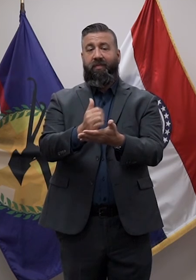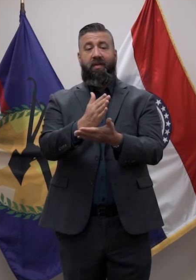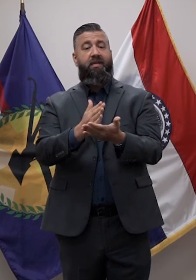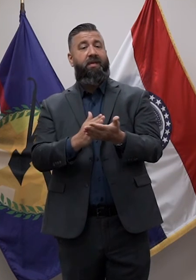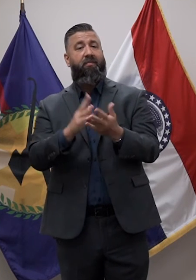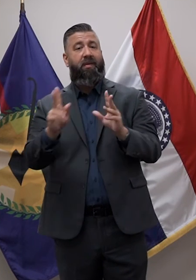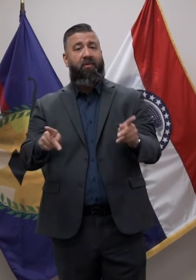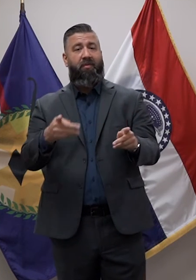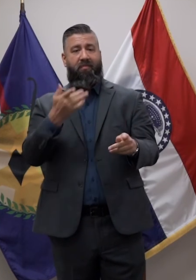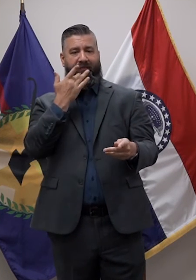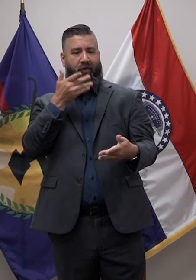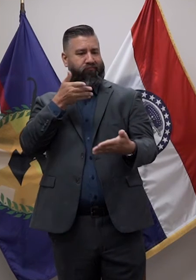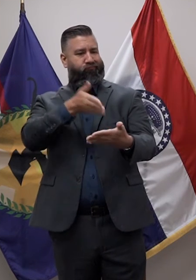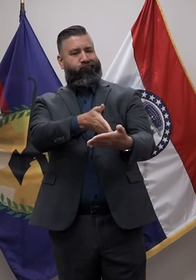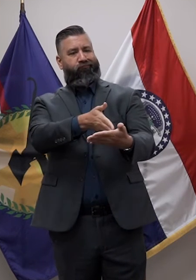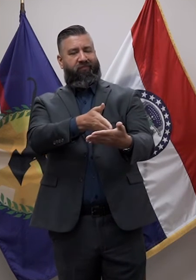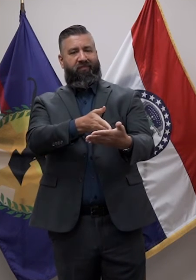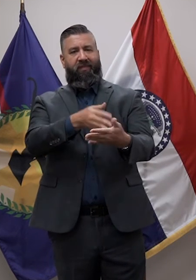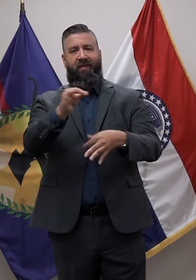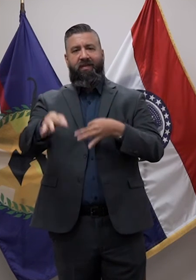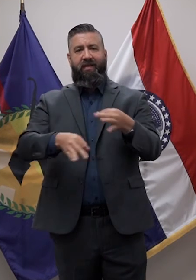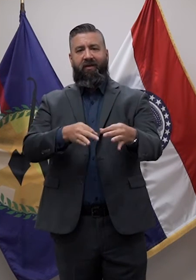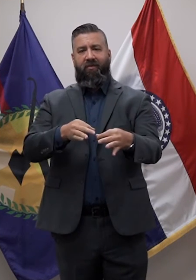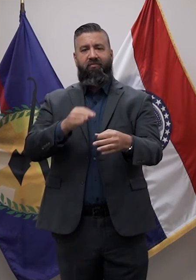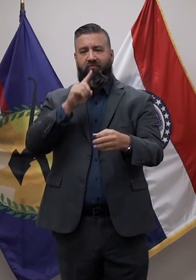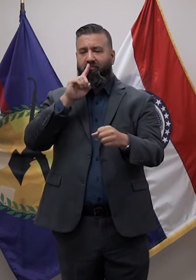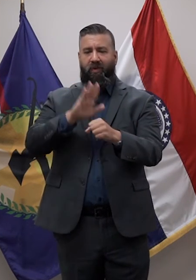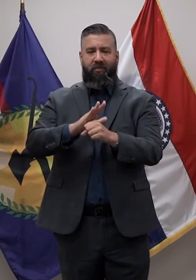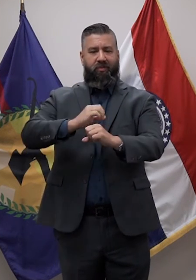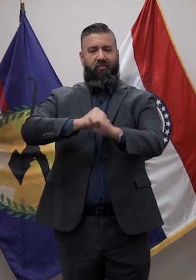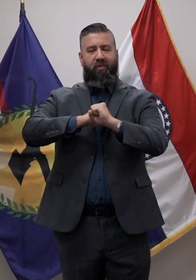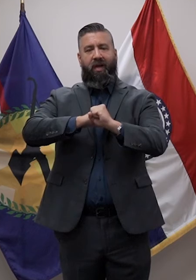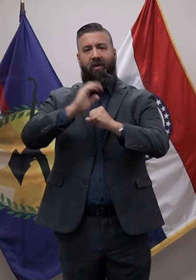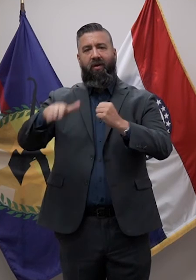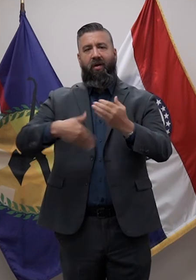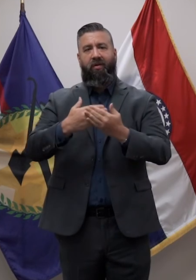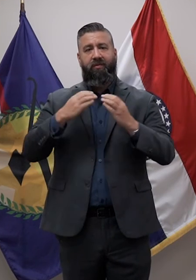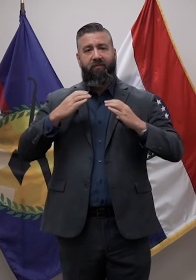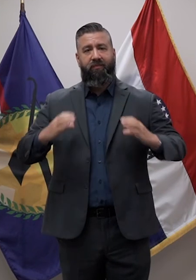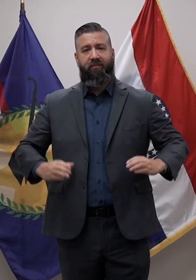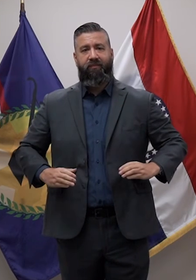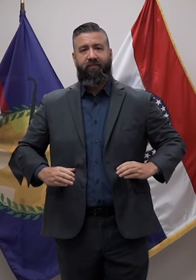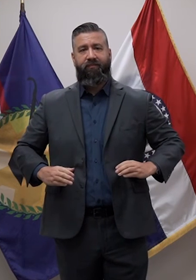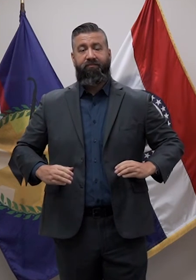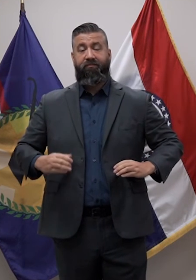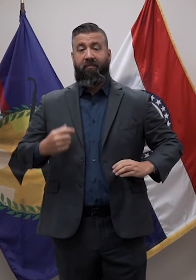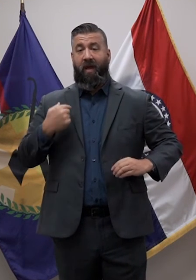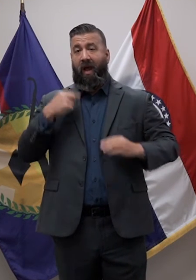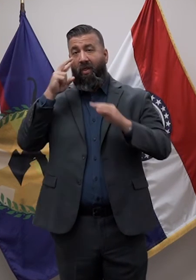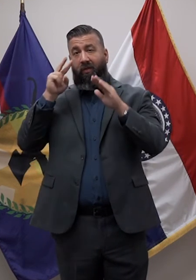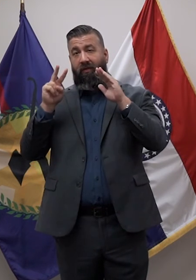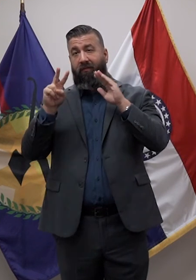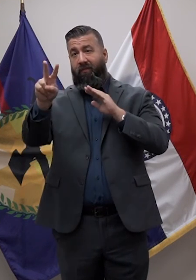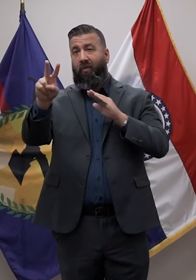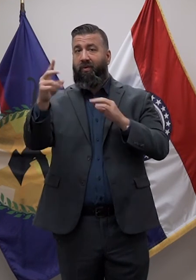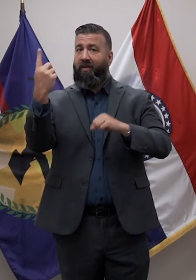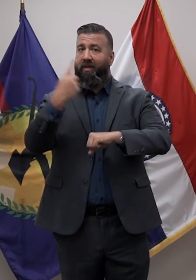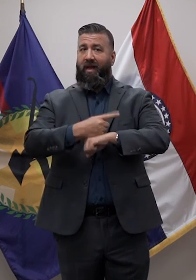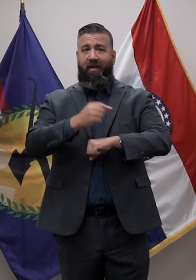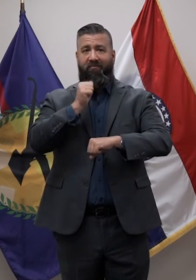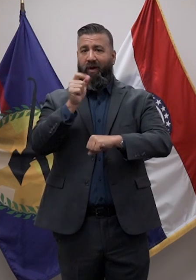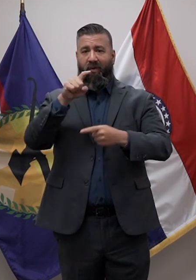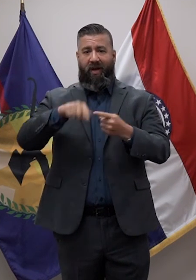adhering to their sworn oath to protect all citizens. I look forward to the day when I don't have to stand here and talk about COVID-19.